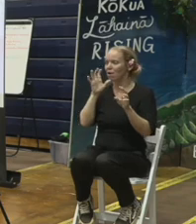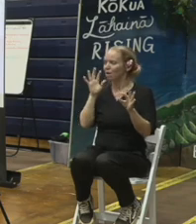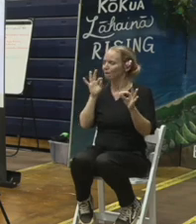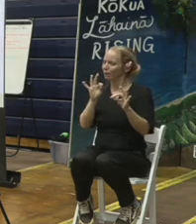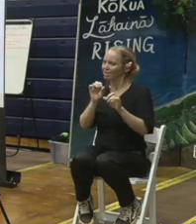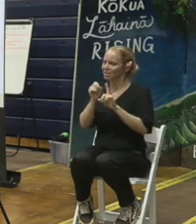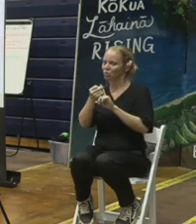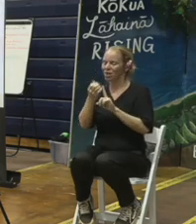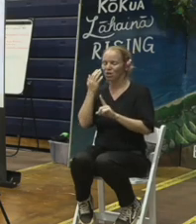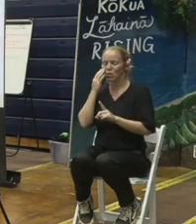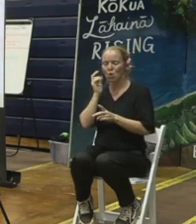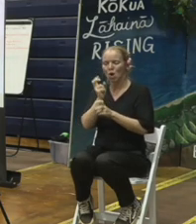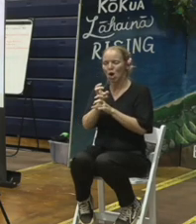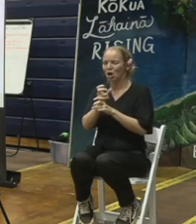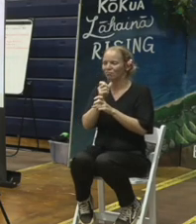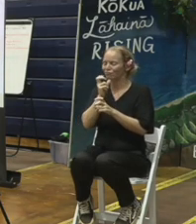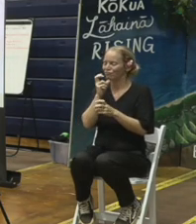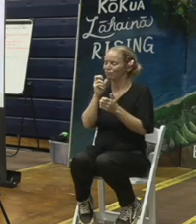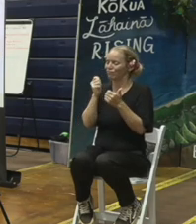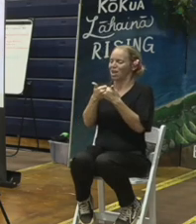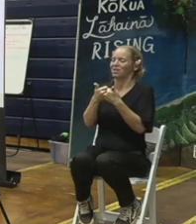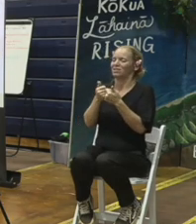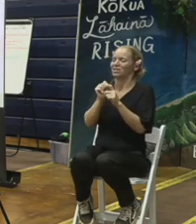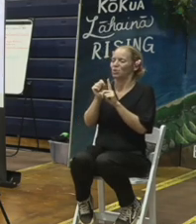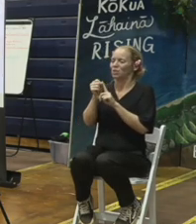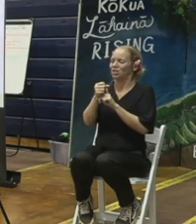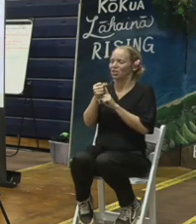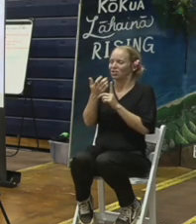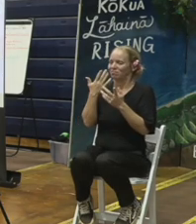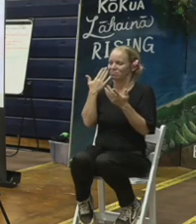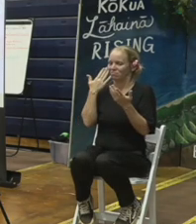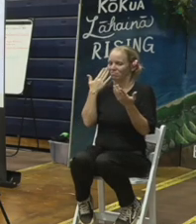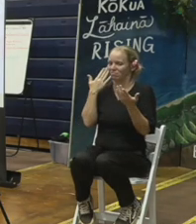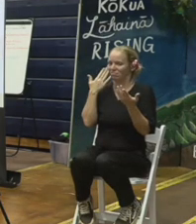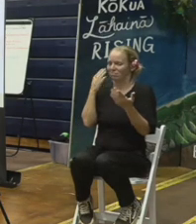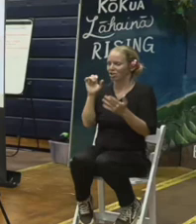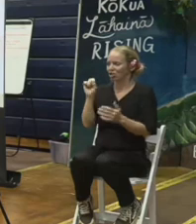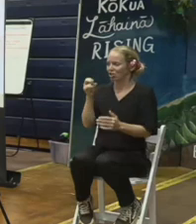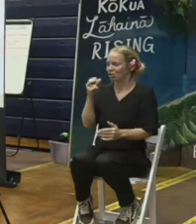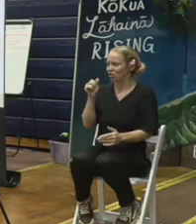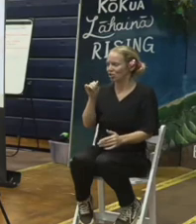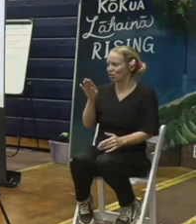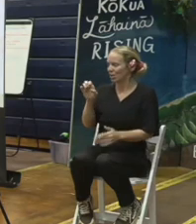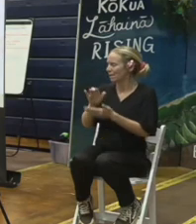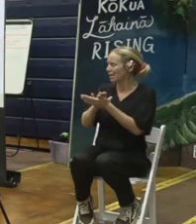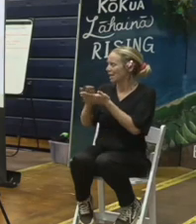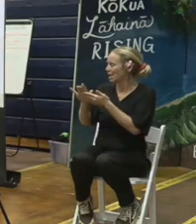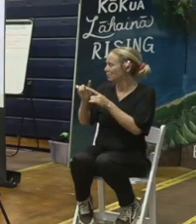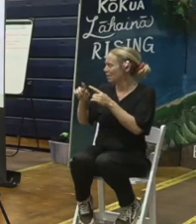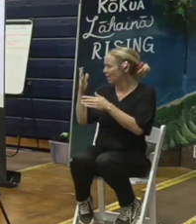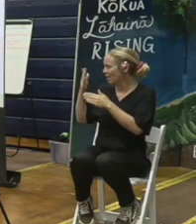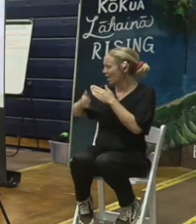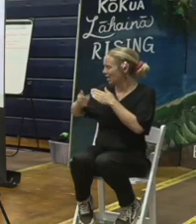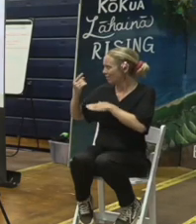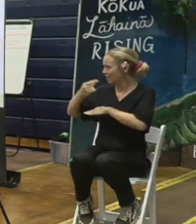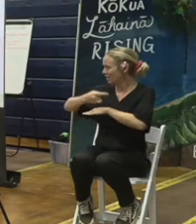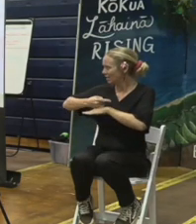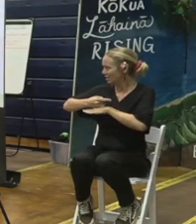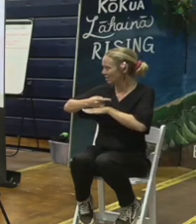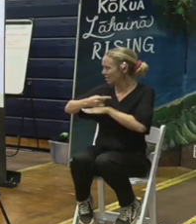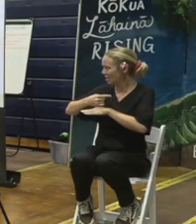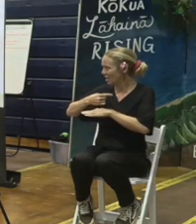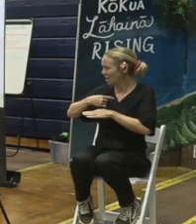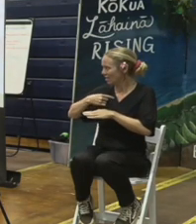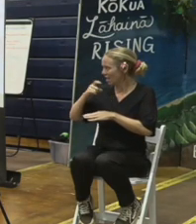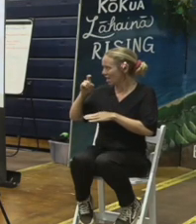you guys it's not a perfect situation and you know shame us being nice but I think at the end of the day I'm going to make that